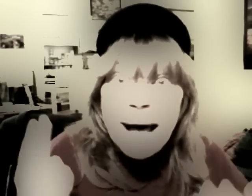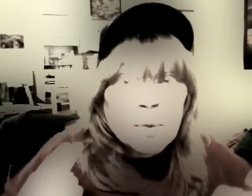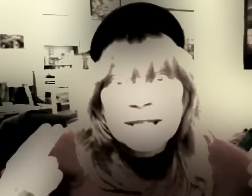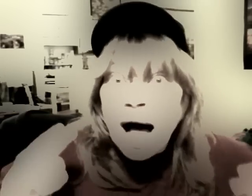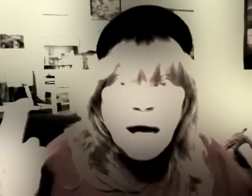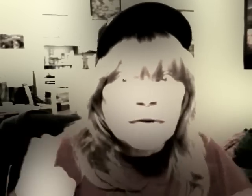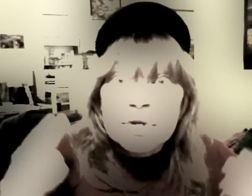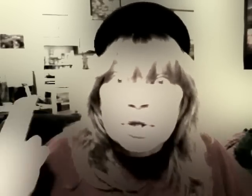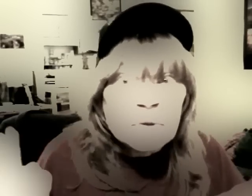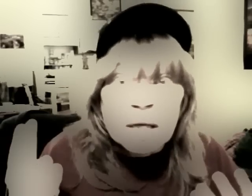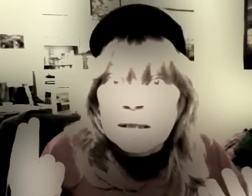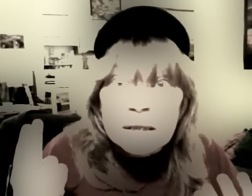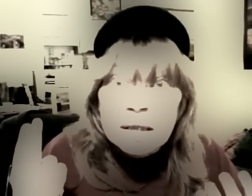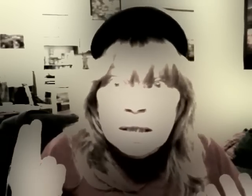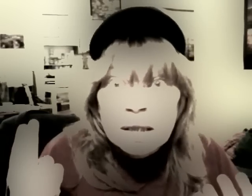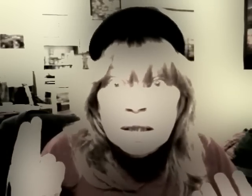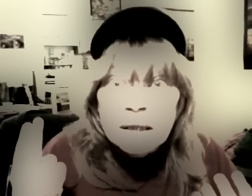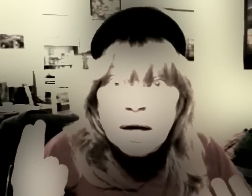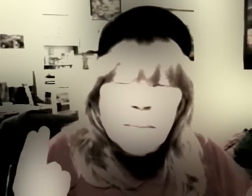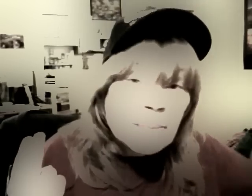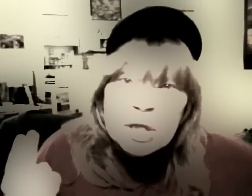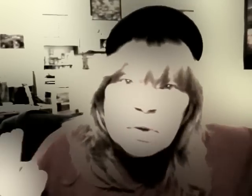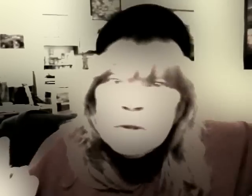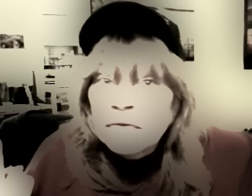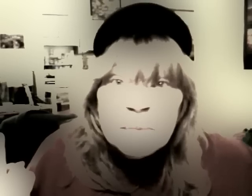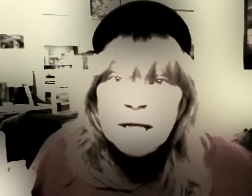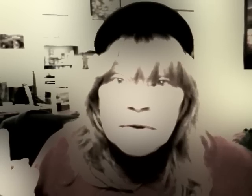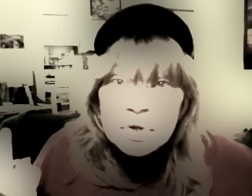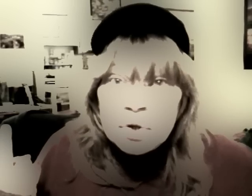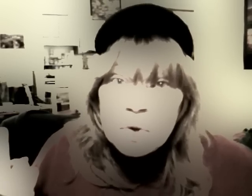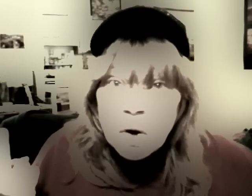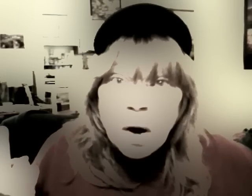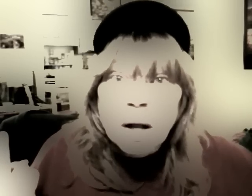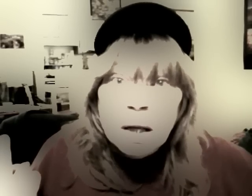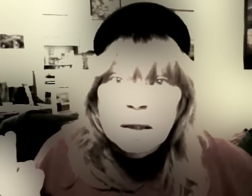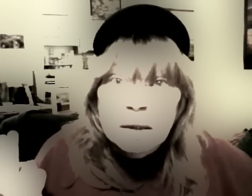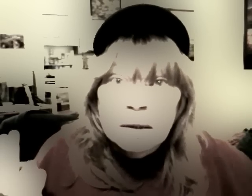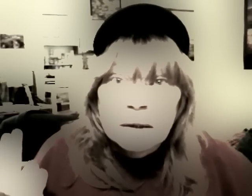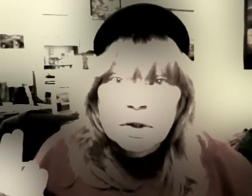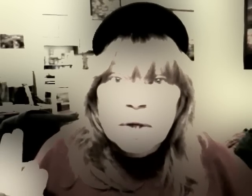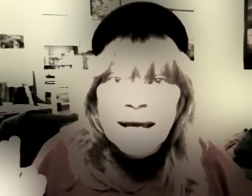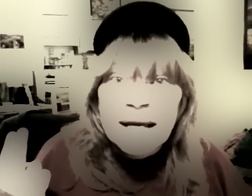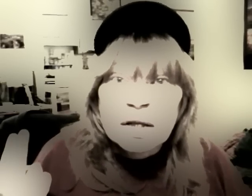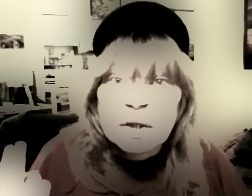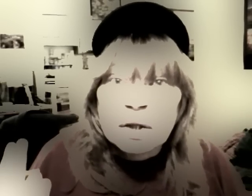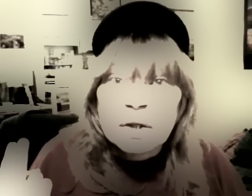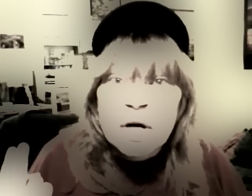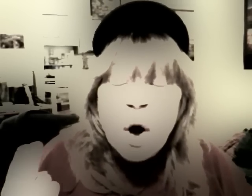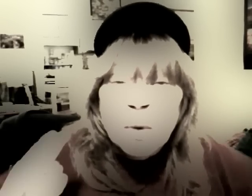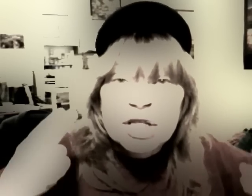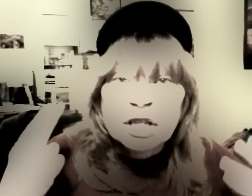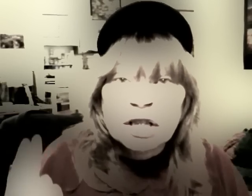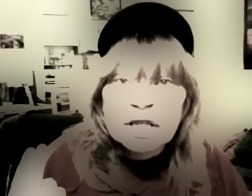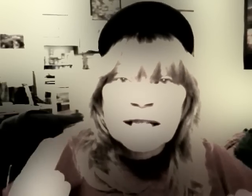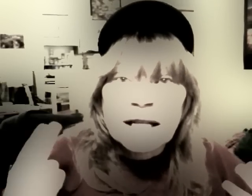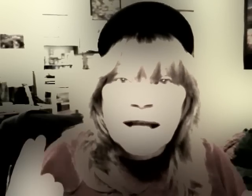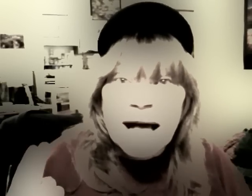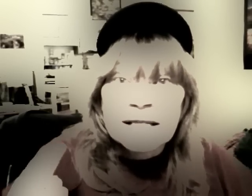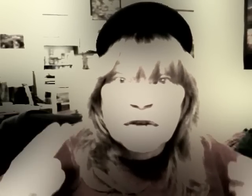it with the other students. Or maybe students from another school. You can't learn what you learned in class if you